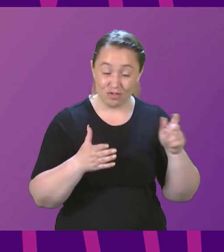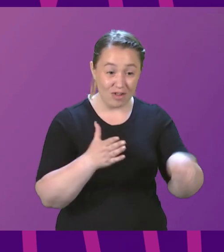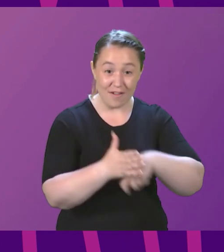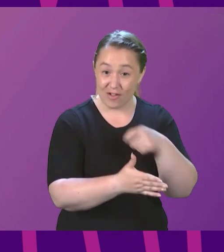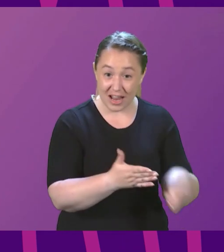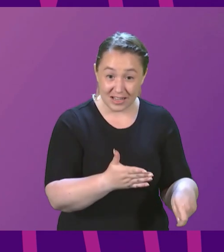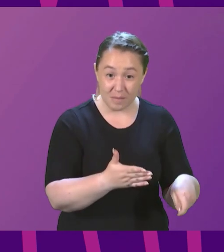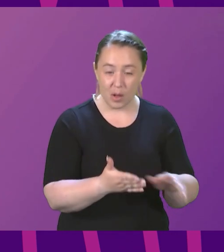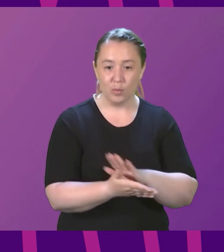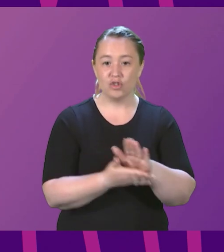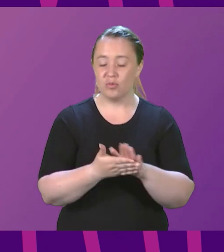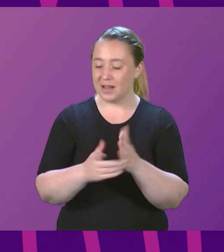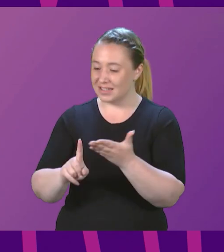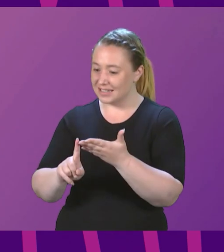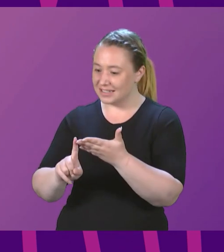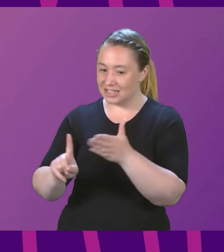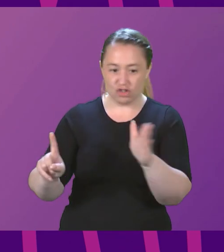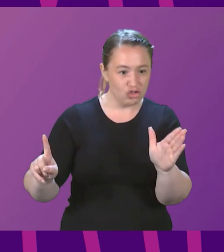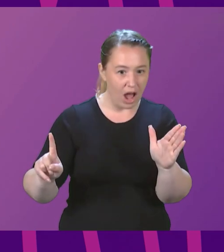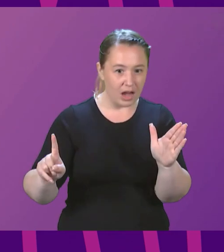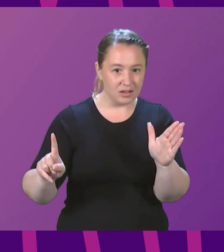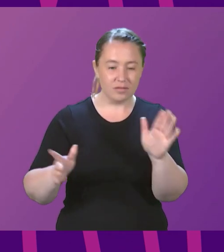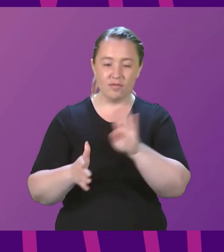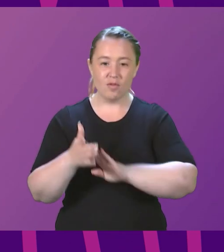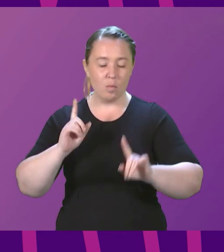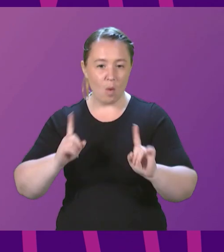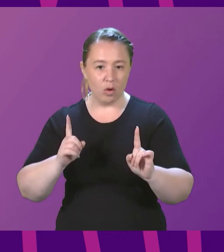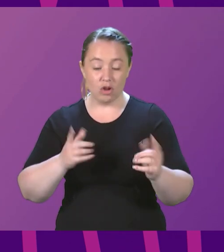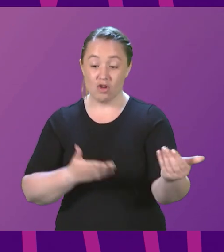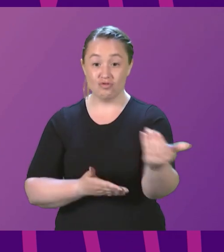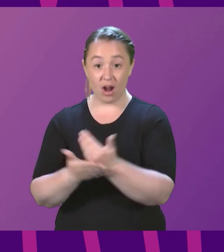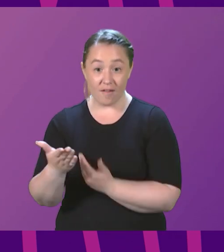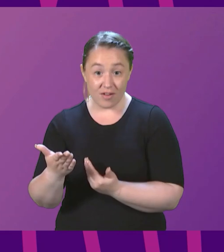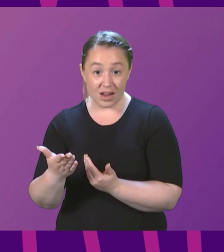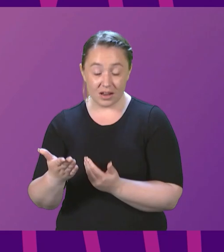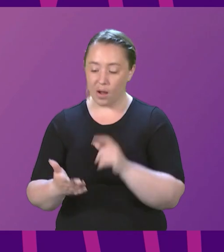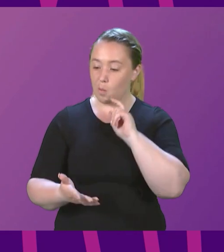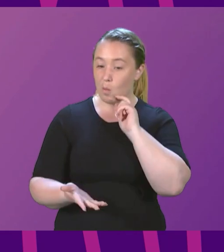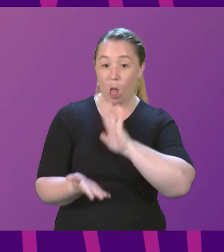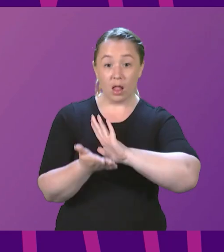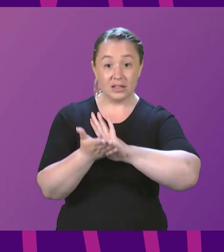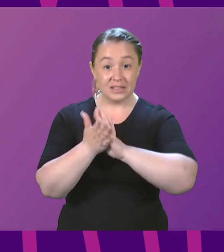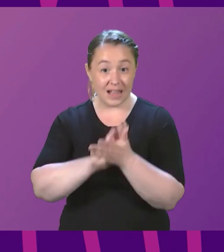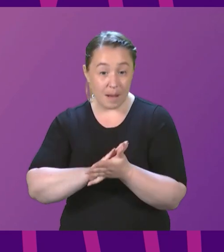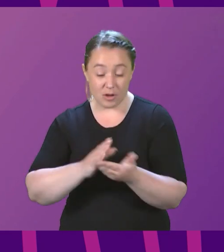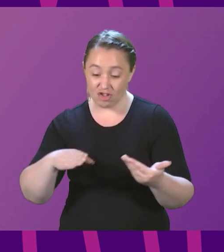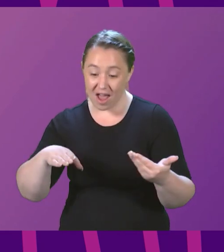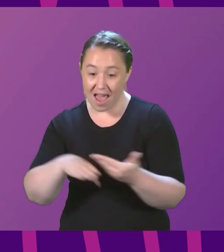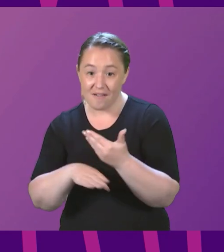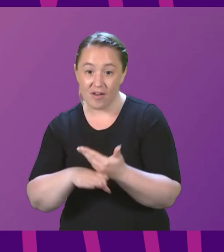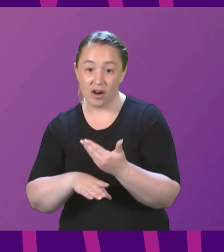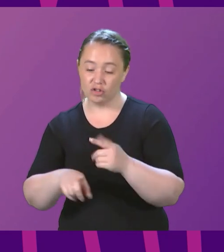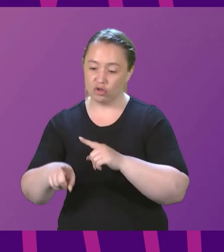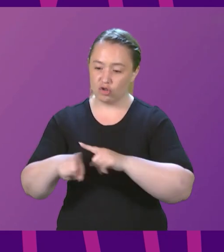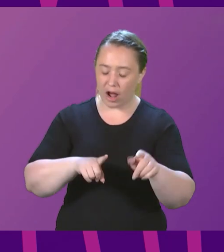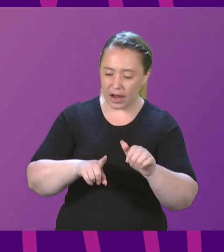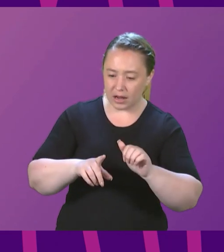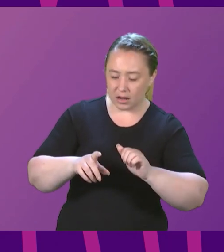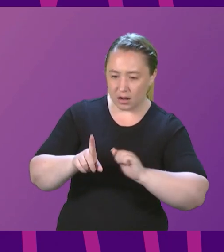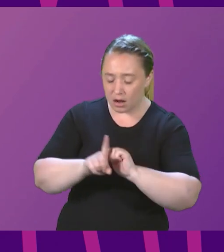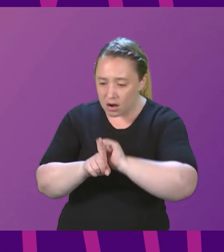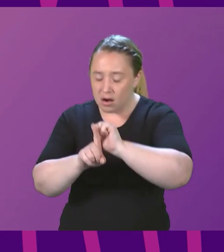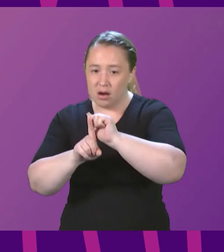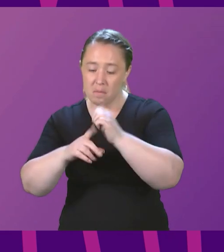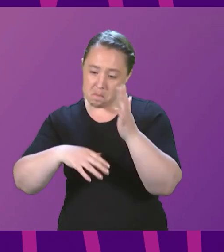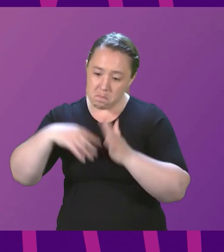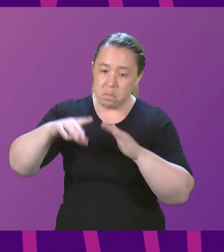would distract away from our recovery. It will damage our efforts to rebuild the country after COVID. It